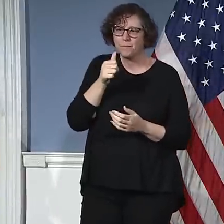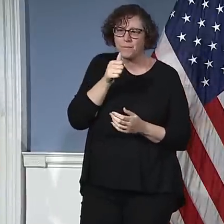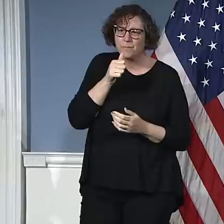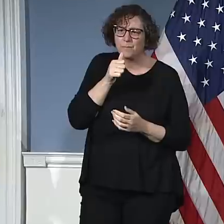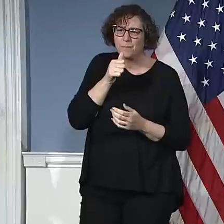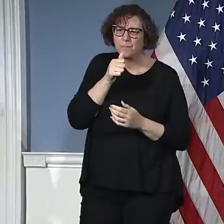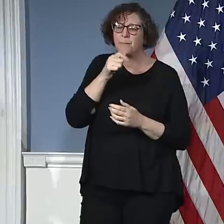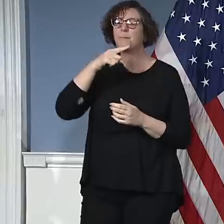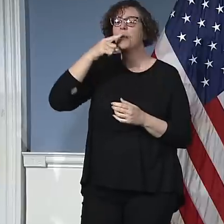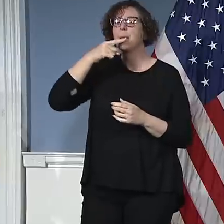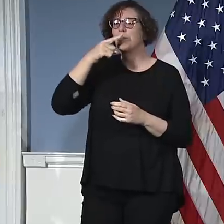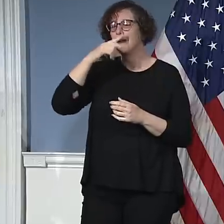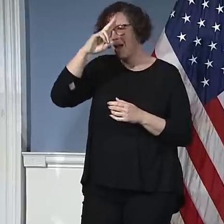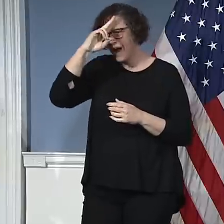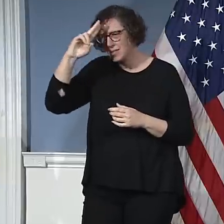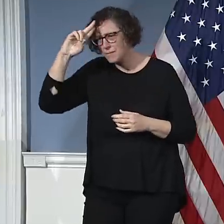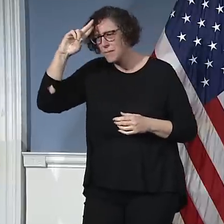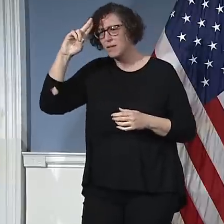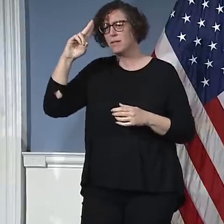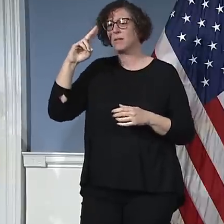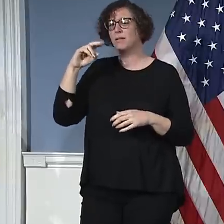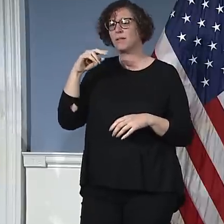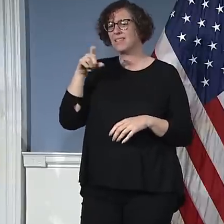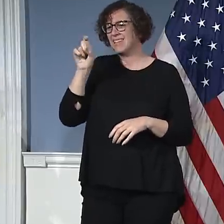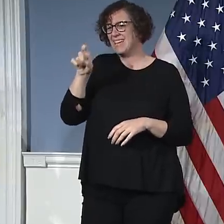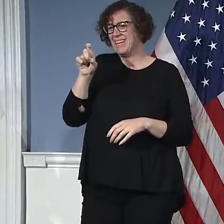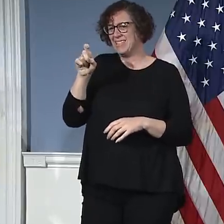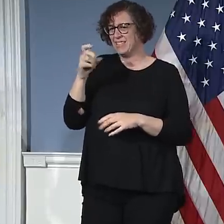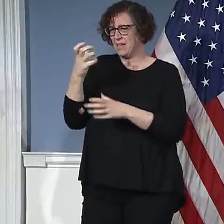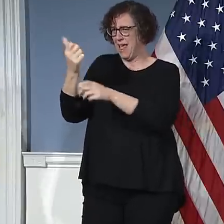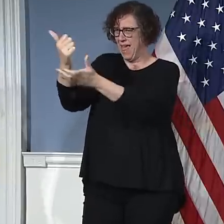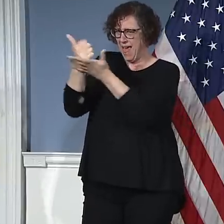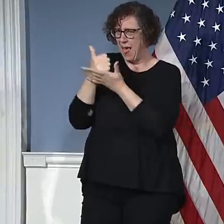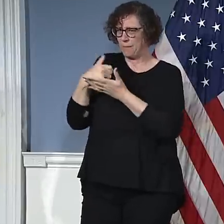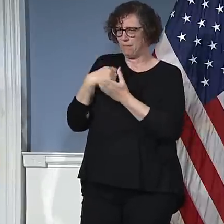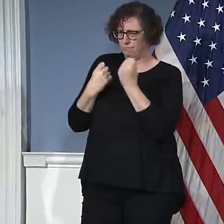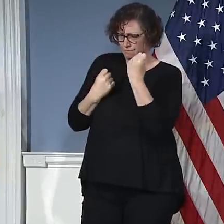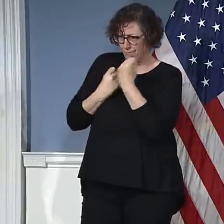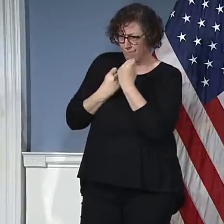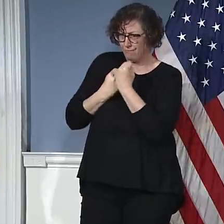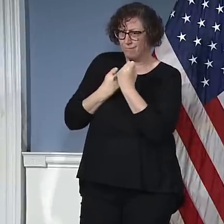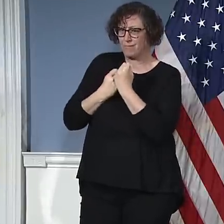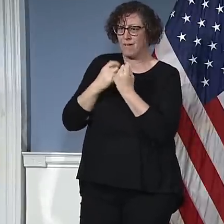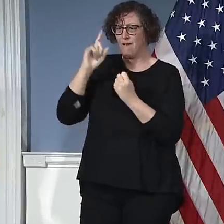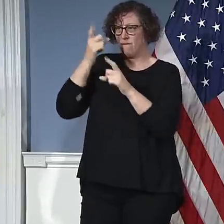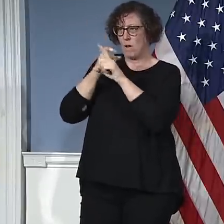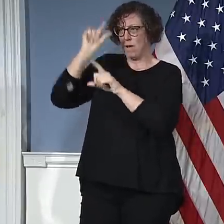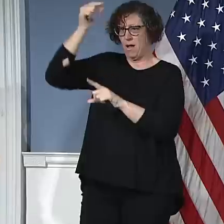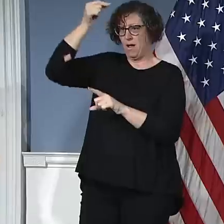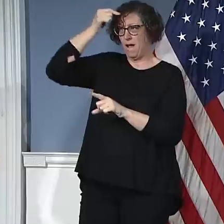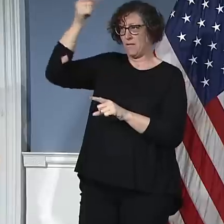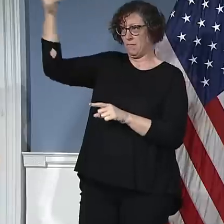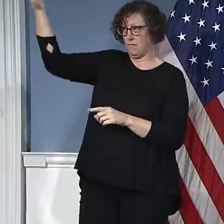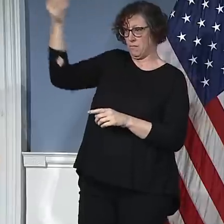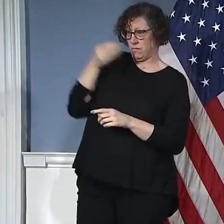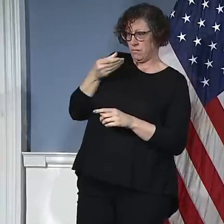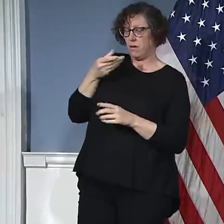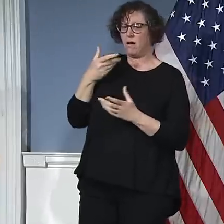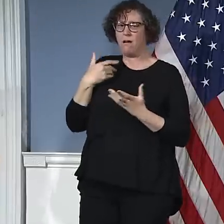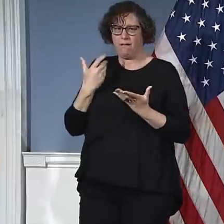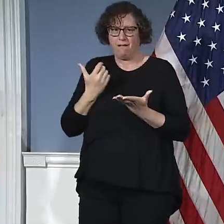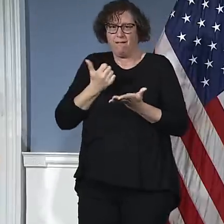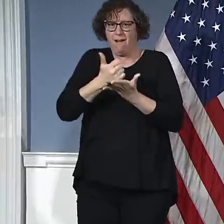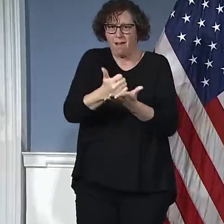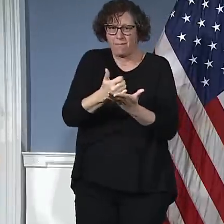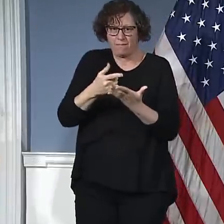that. My point this morning was if you risk our health care system collapsing financially, not only in New York City but all over